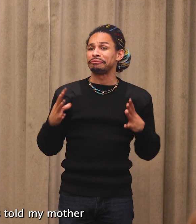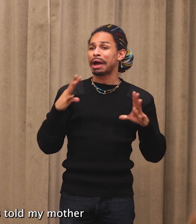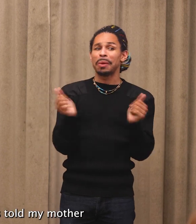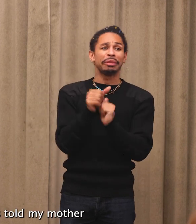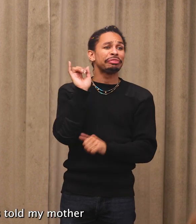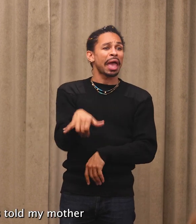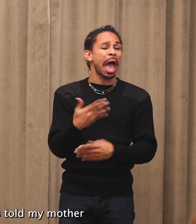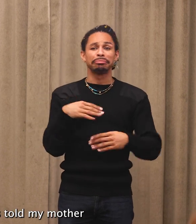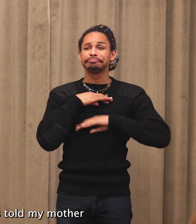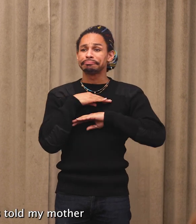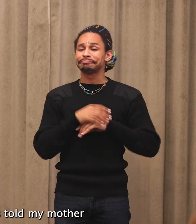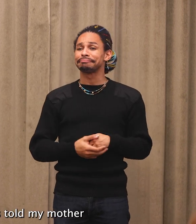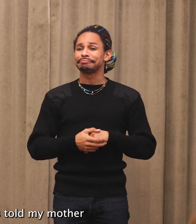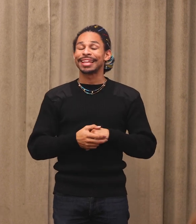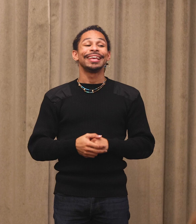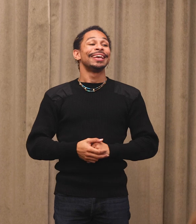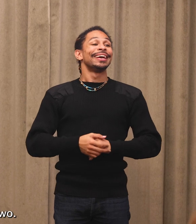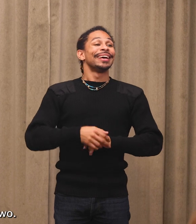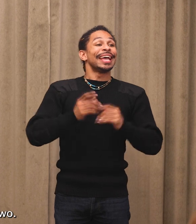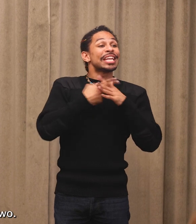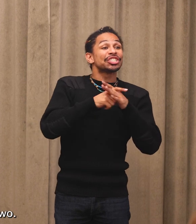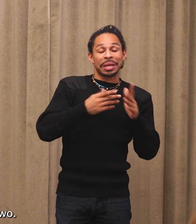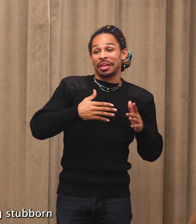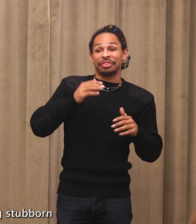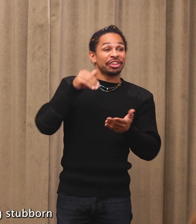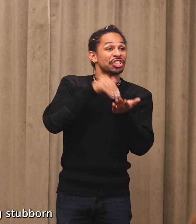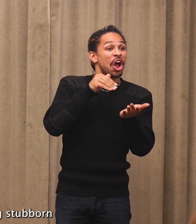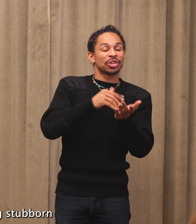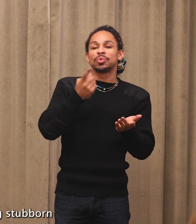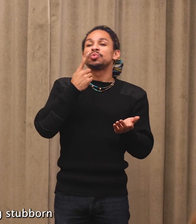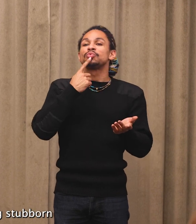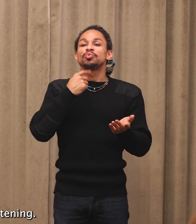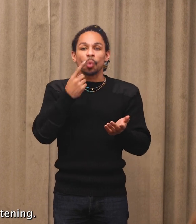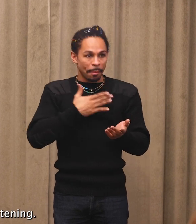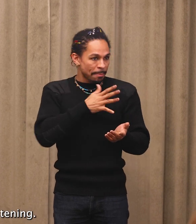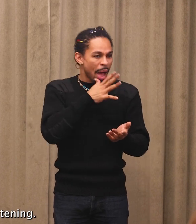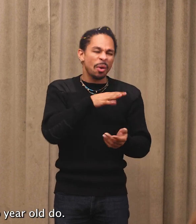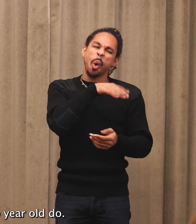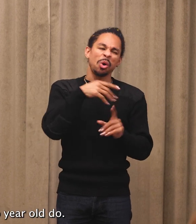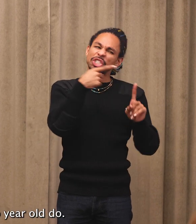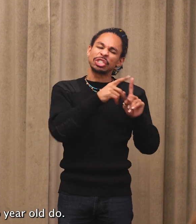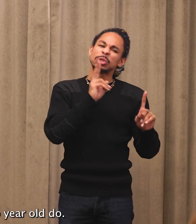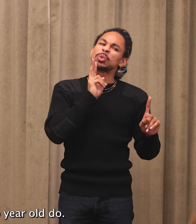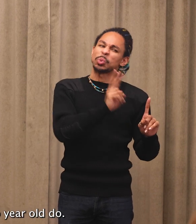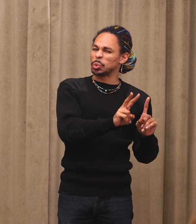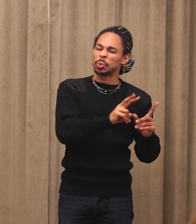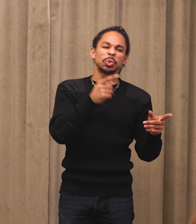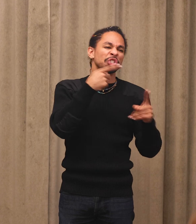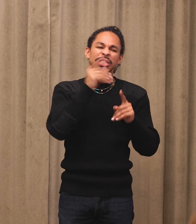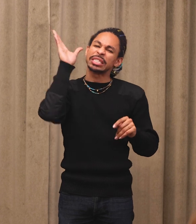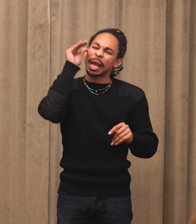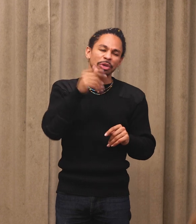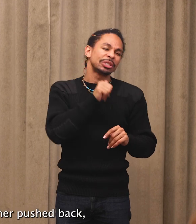Initially, the doctors told my mother, eh, she's two. She's just being stubborn and not listening. This is what two-year-olds do.